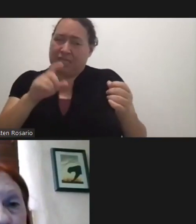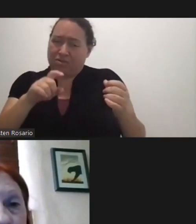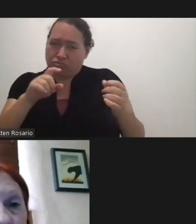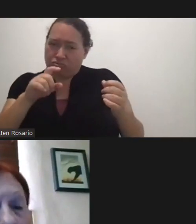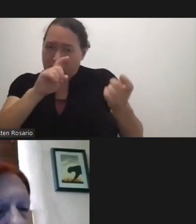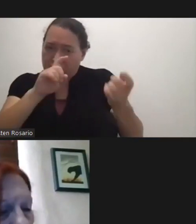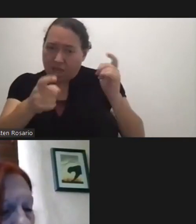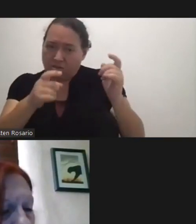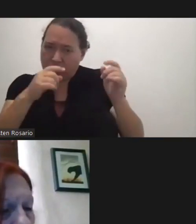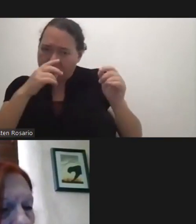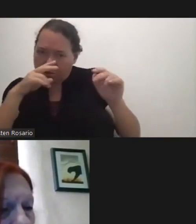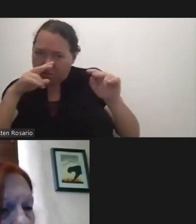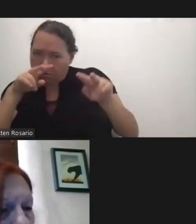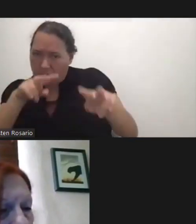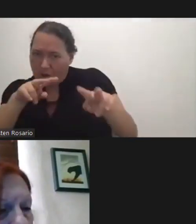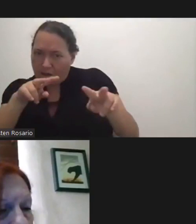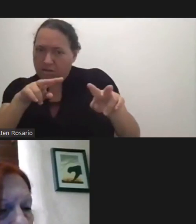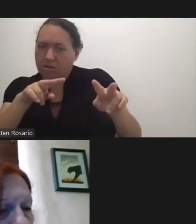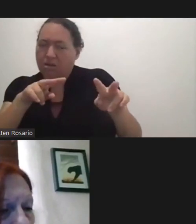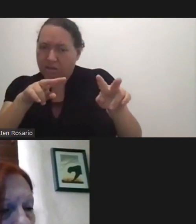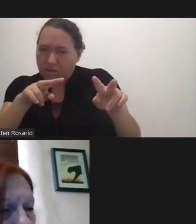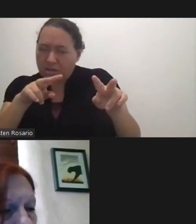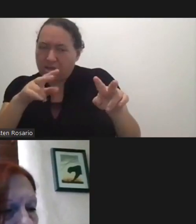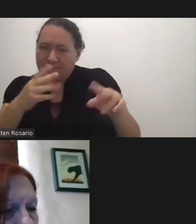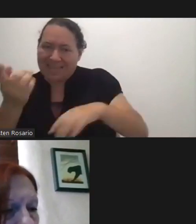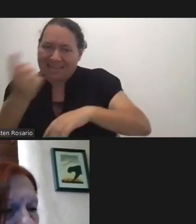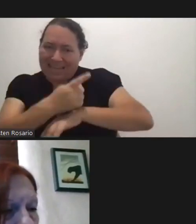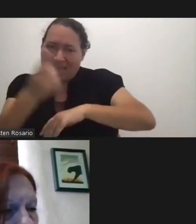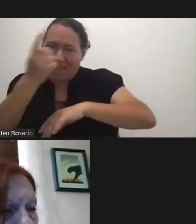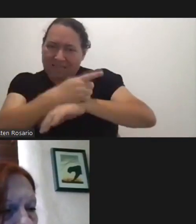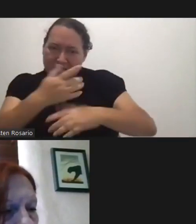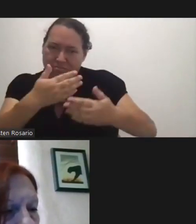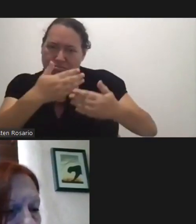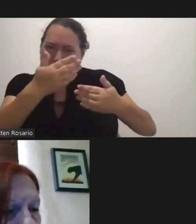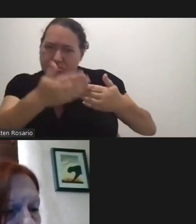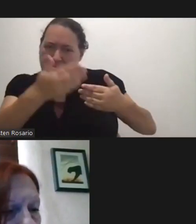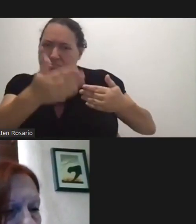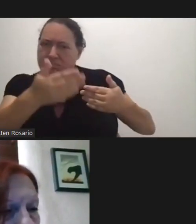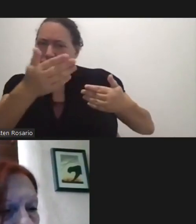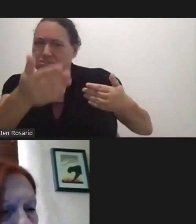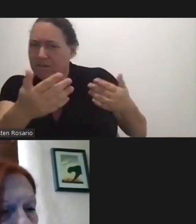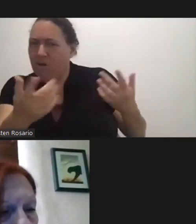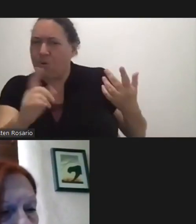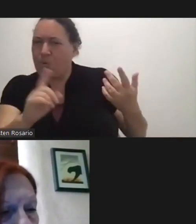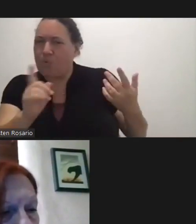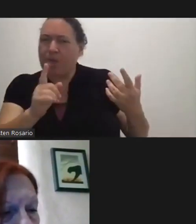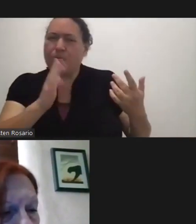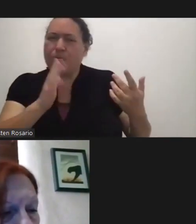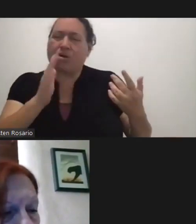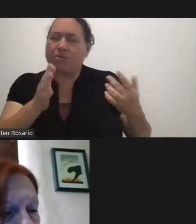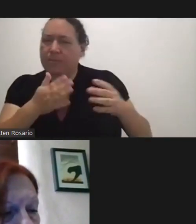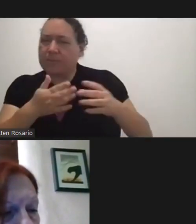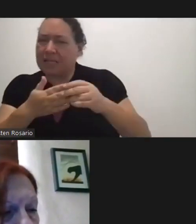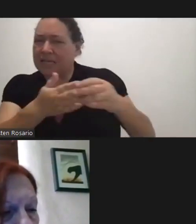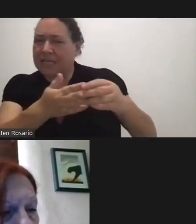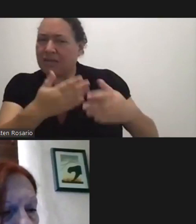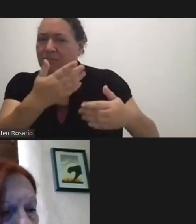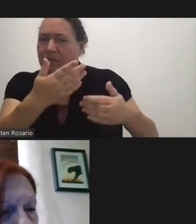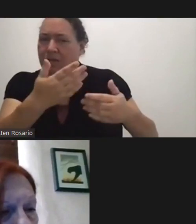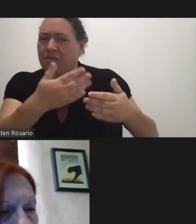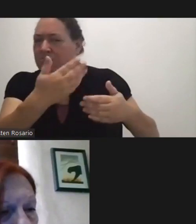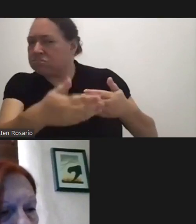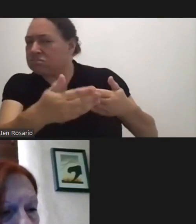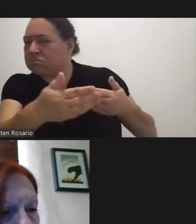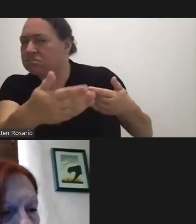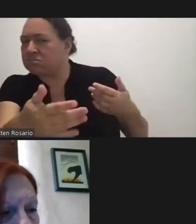Throughout The Days Ahead To See Where We're Going Where This Is Going To Be Leading Us So It's